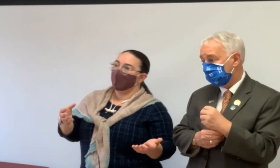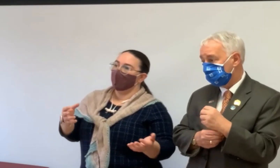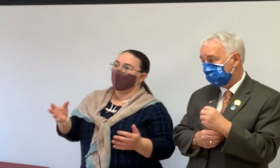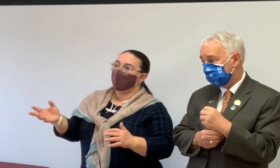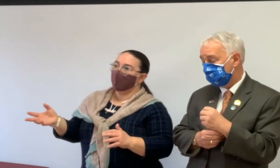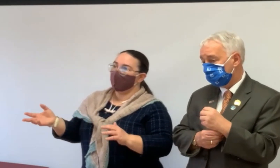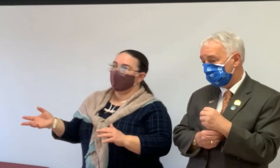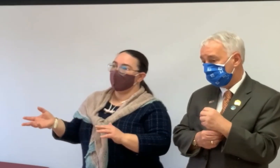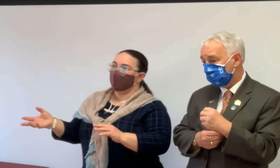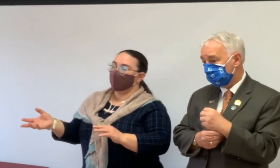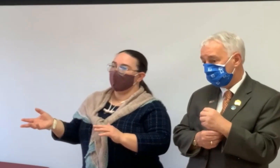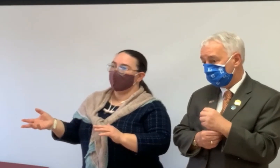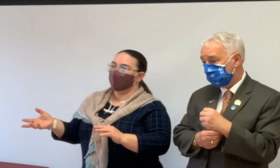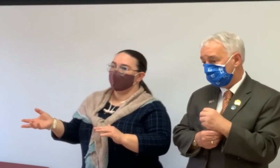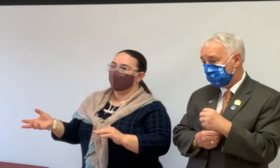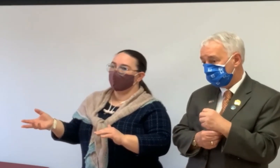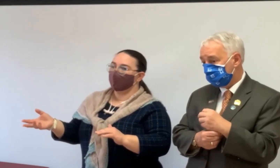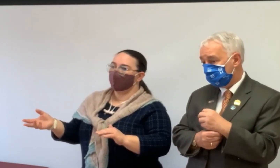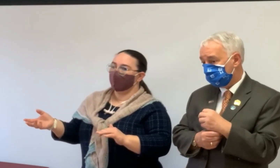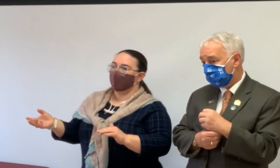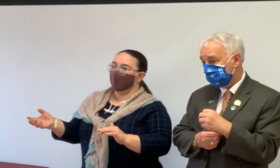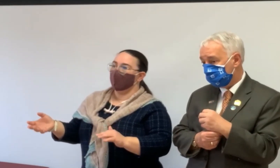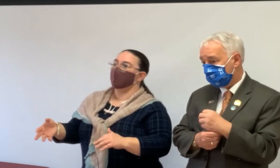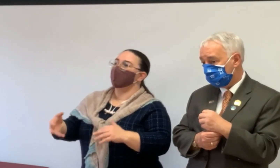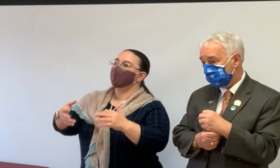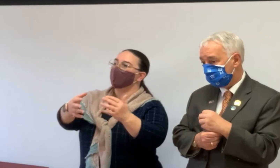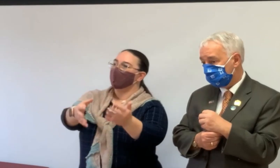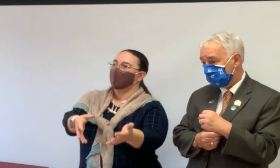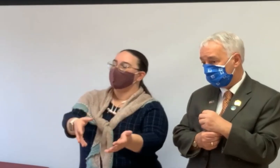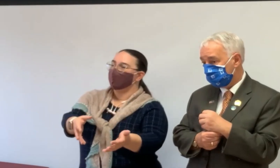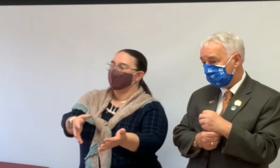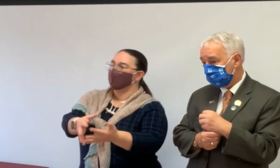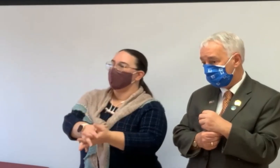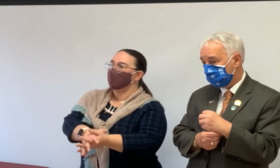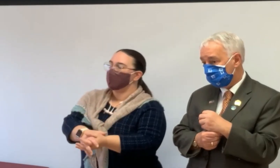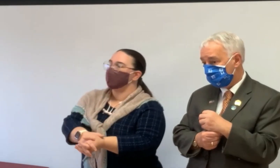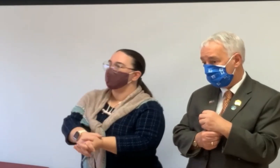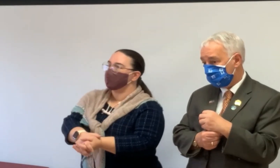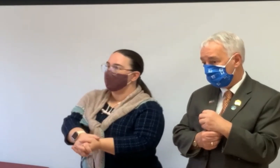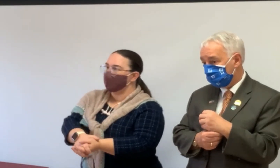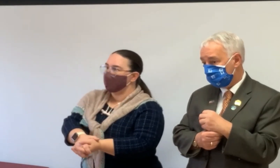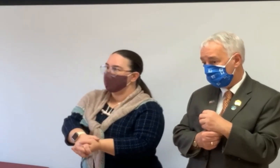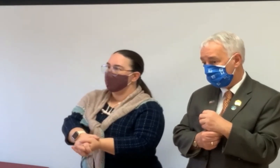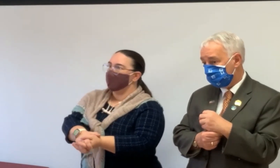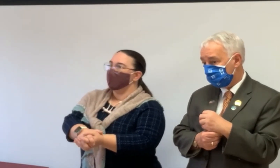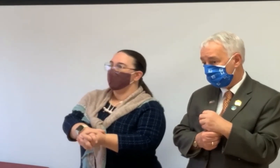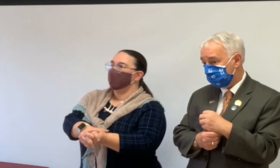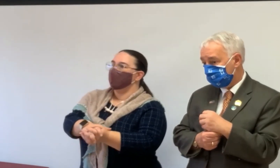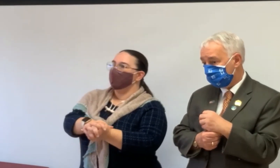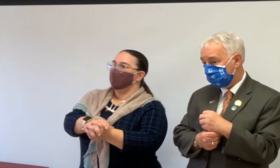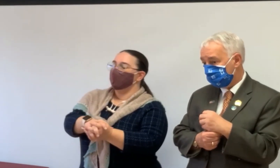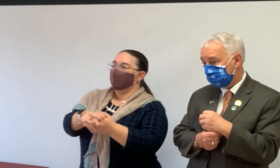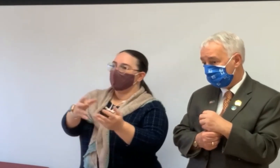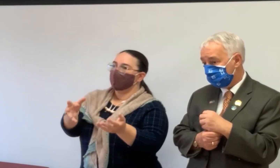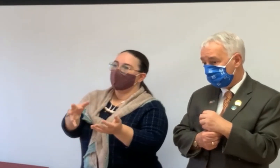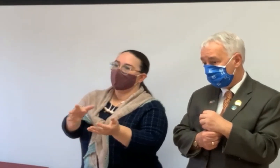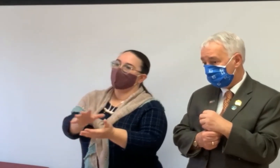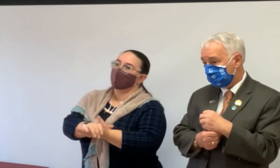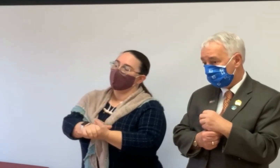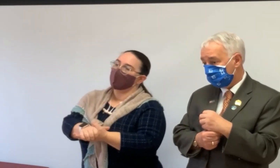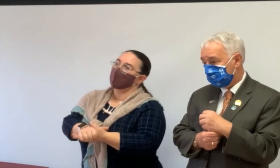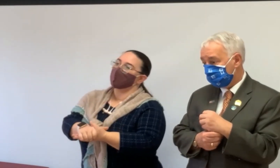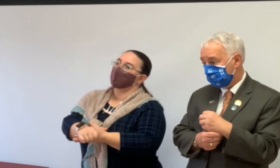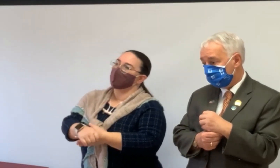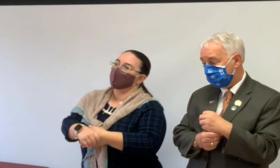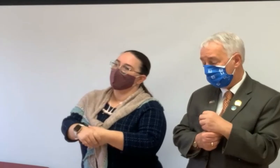the way. And we only, um, we only ever get paid if a property goes to settlement, but you're in complete